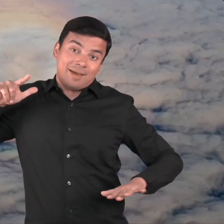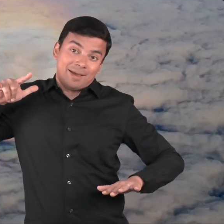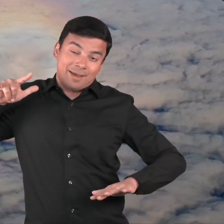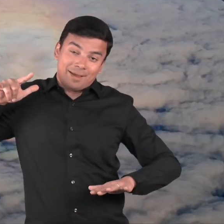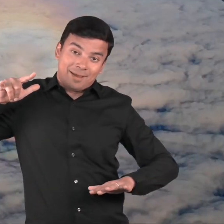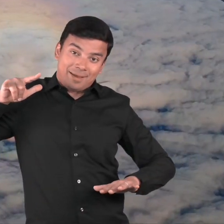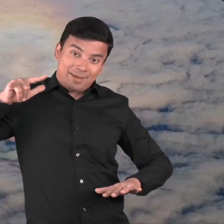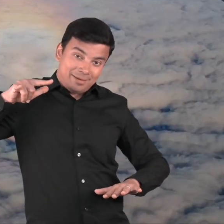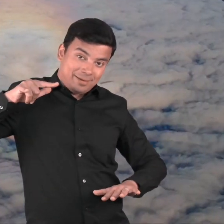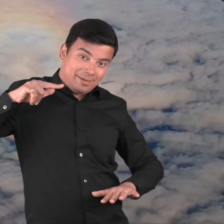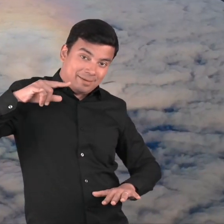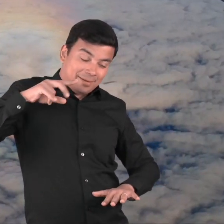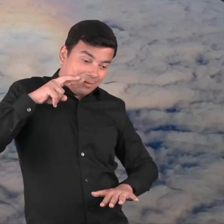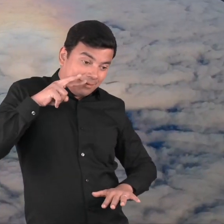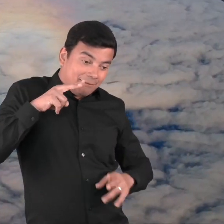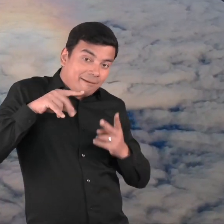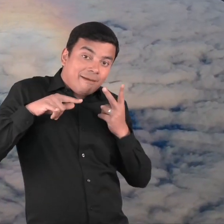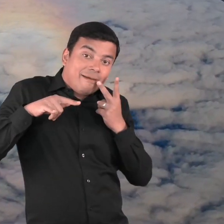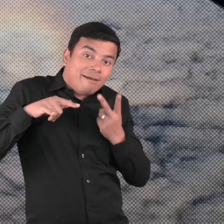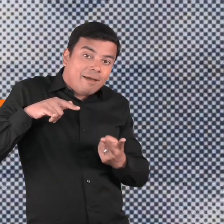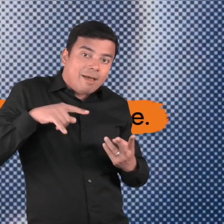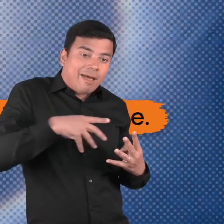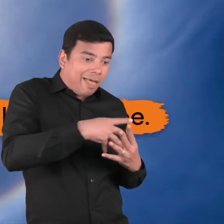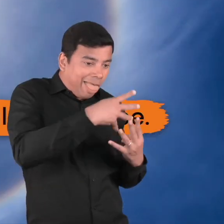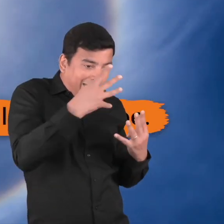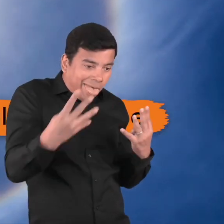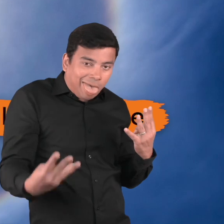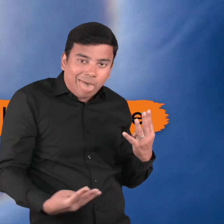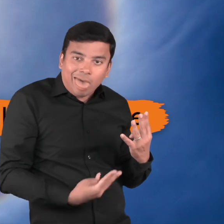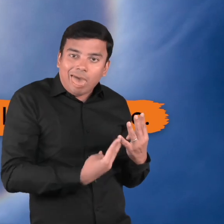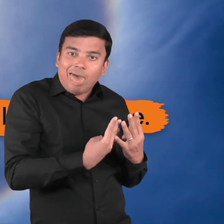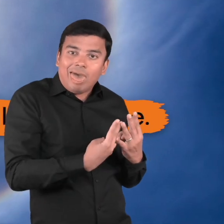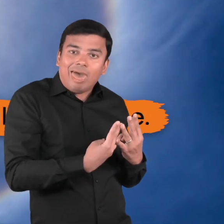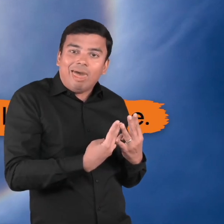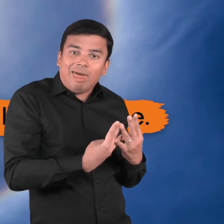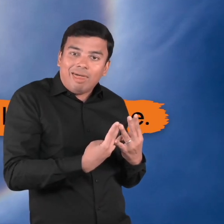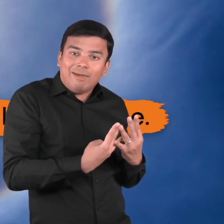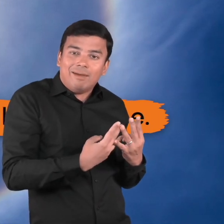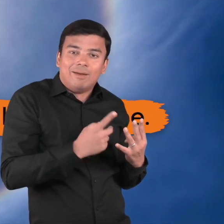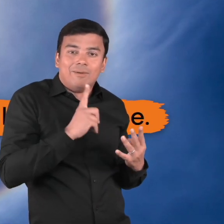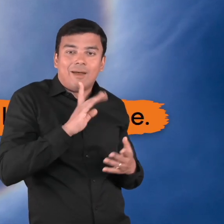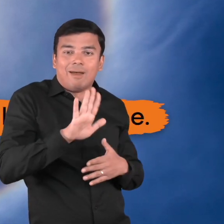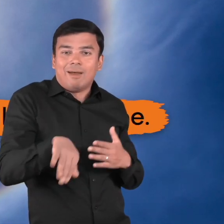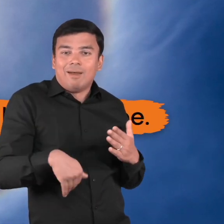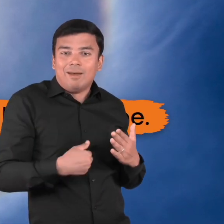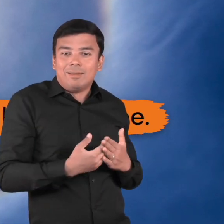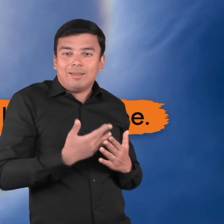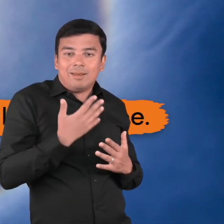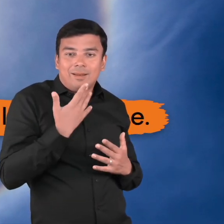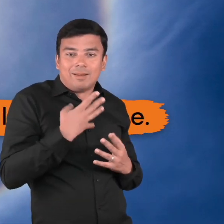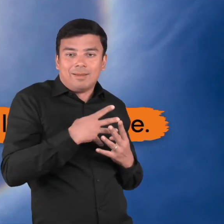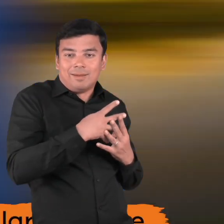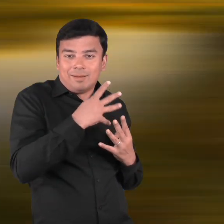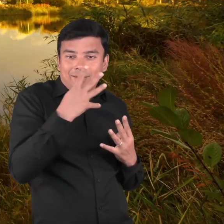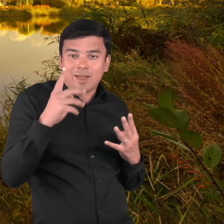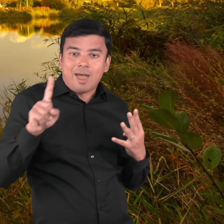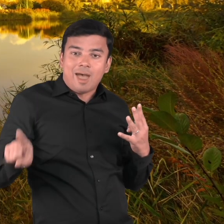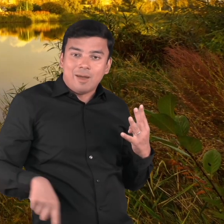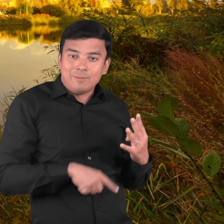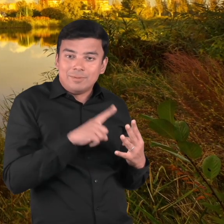riding in an airplane. In fact, all rainbows are actually circular in shape, even when they do